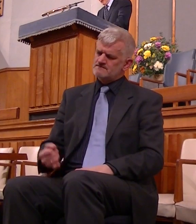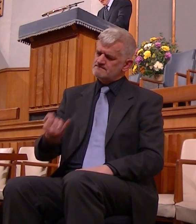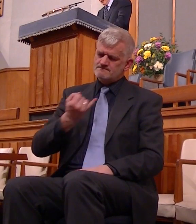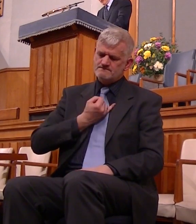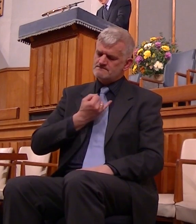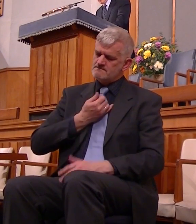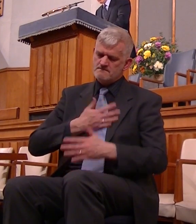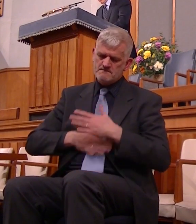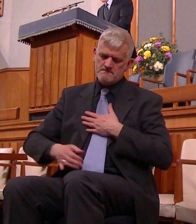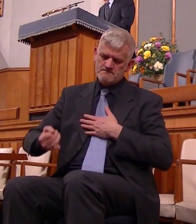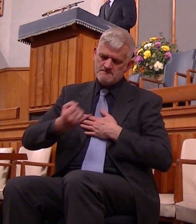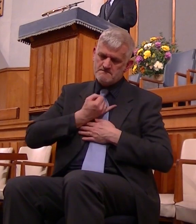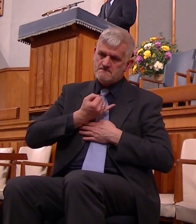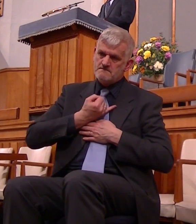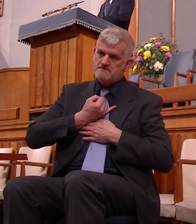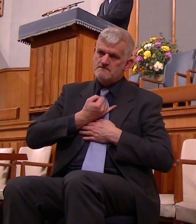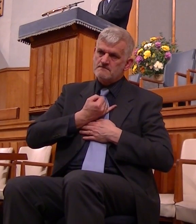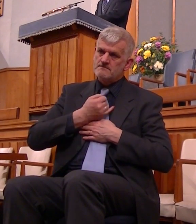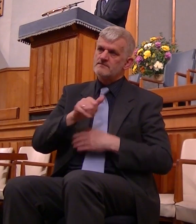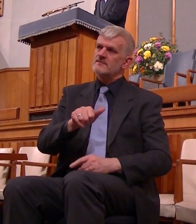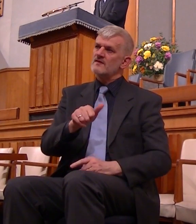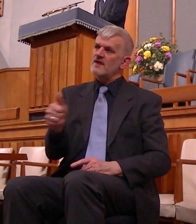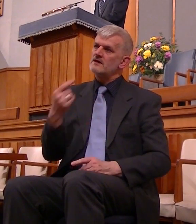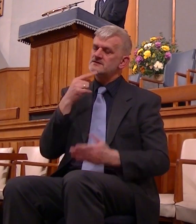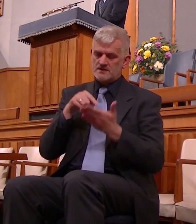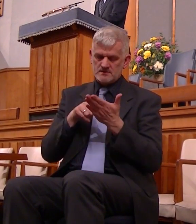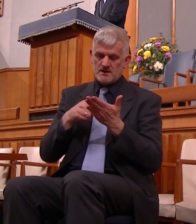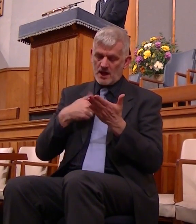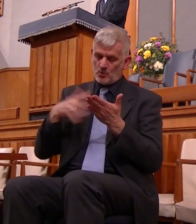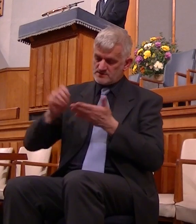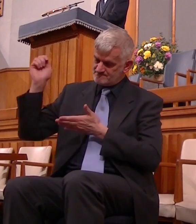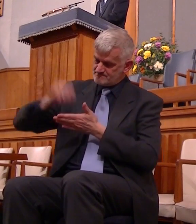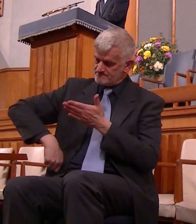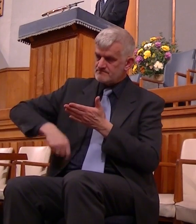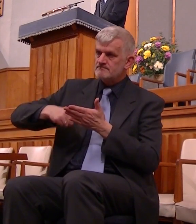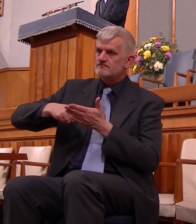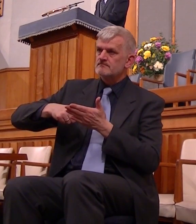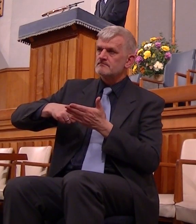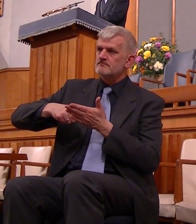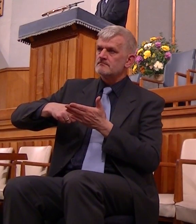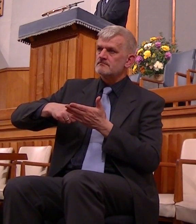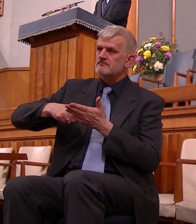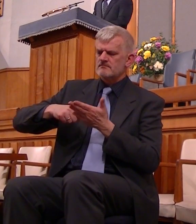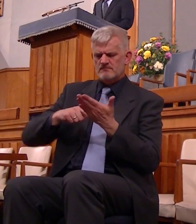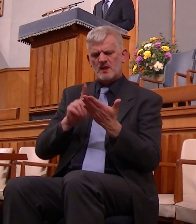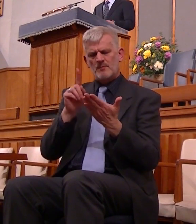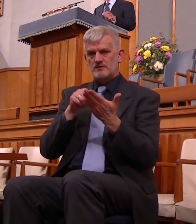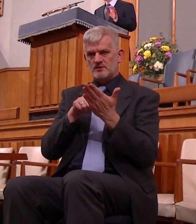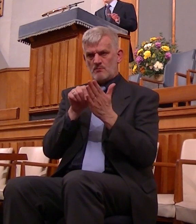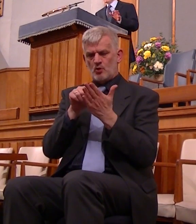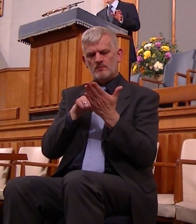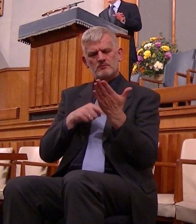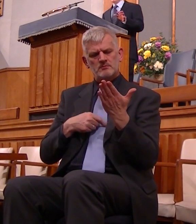behaved and then he says I was chastised and there seems to be a problem in the words I